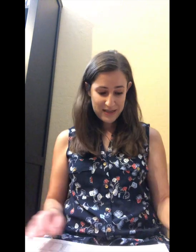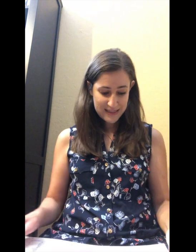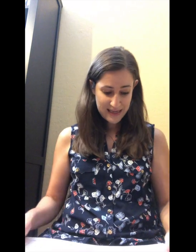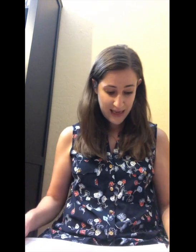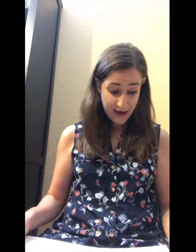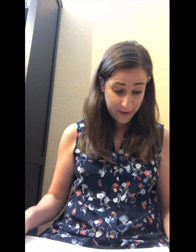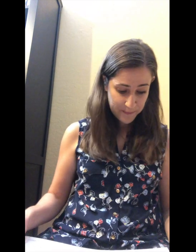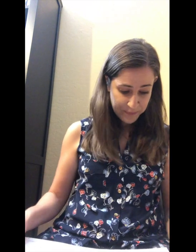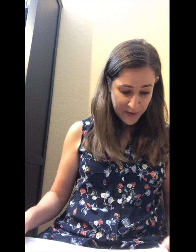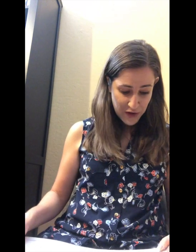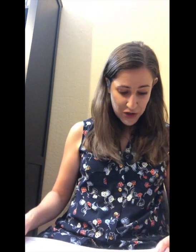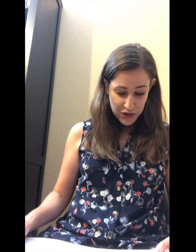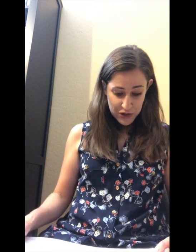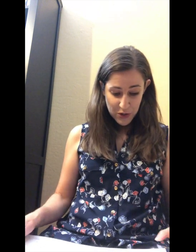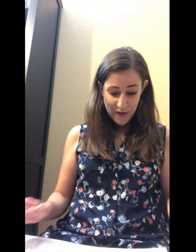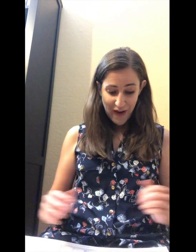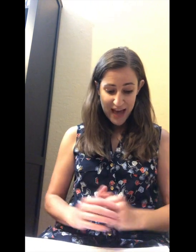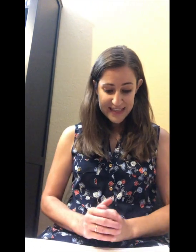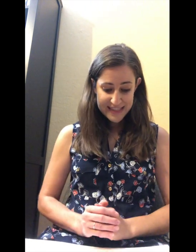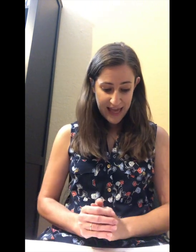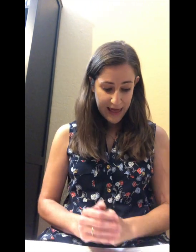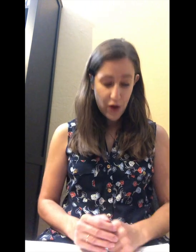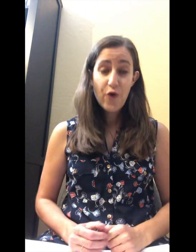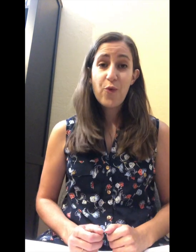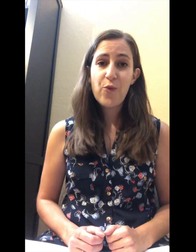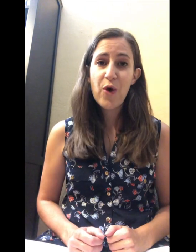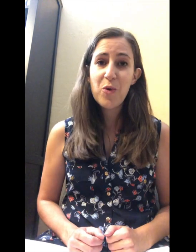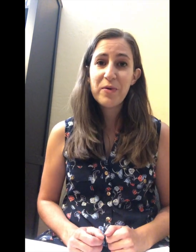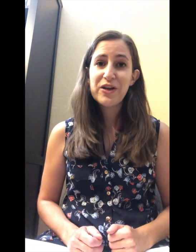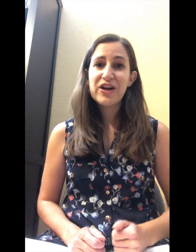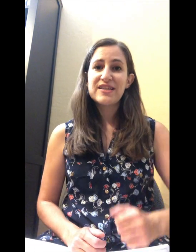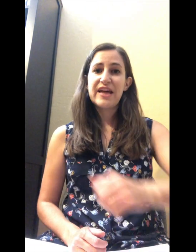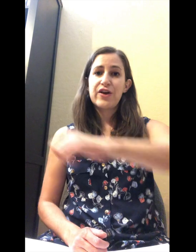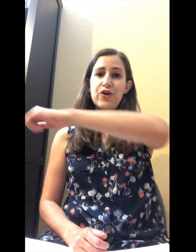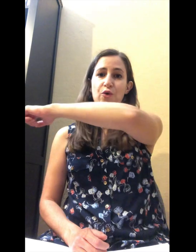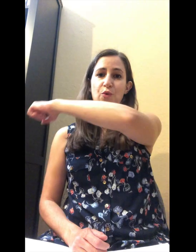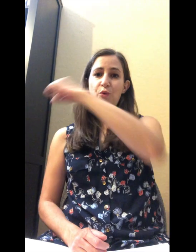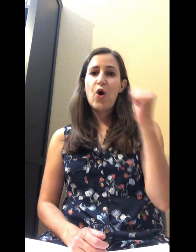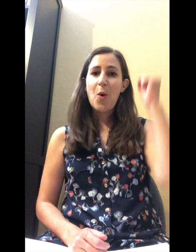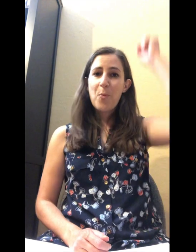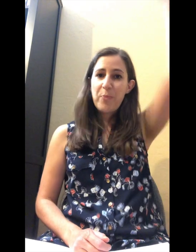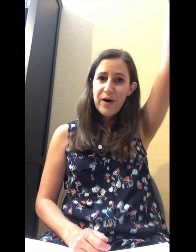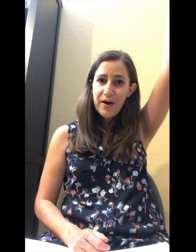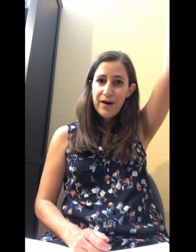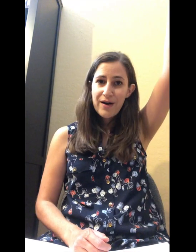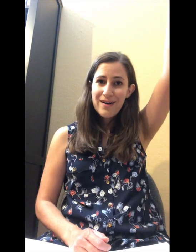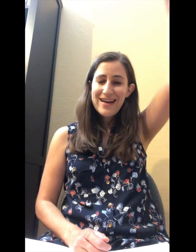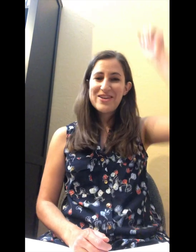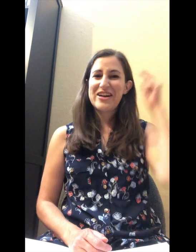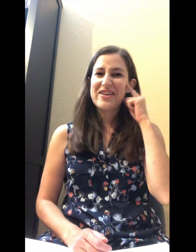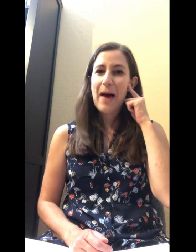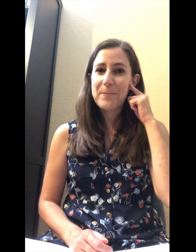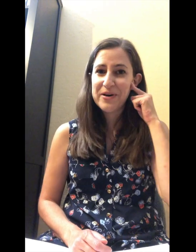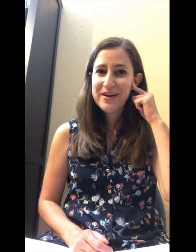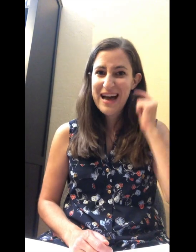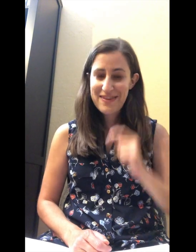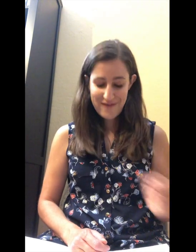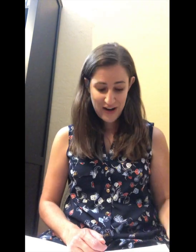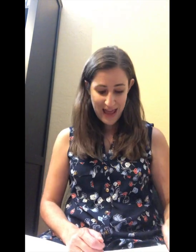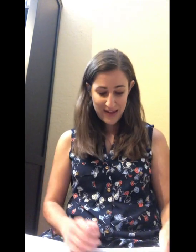into the air. So if I say rope you're gonna say rope. You're gonna hear that at the very end